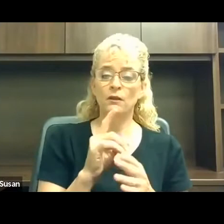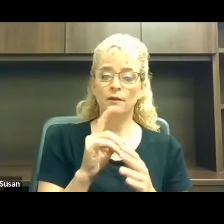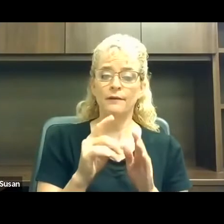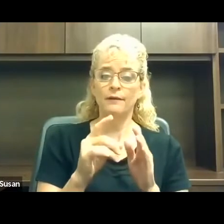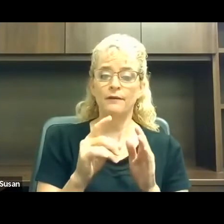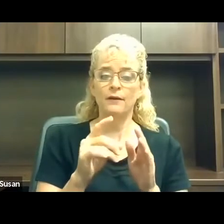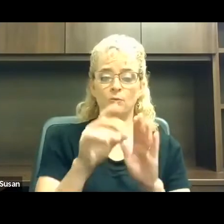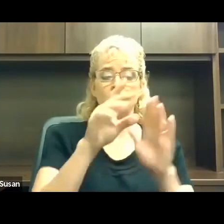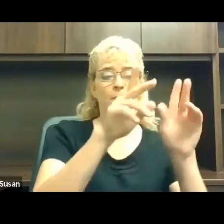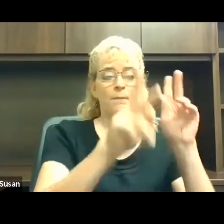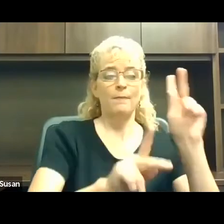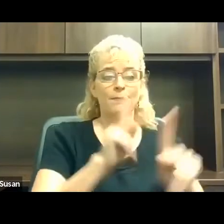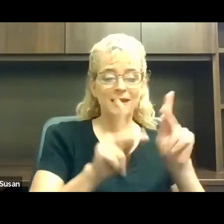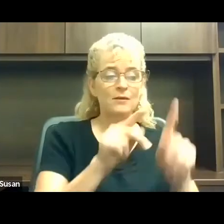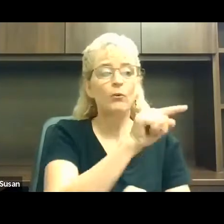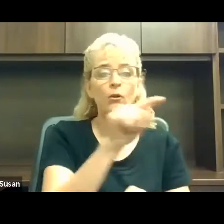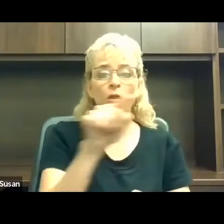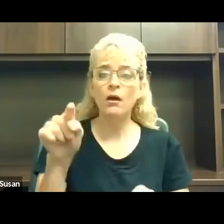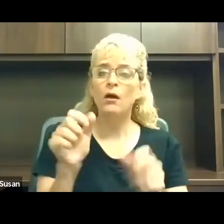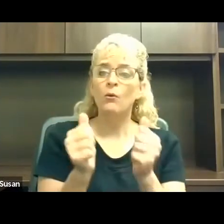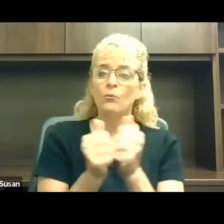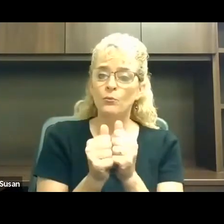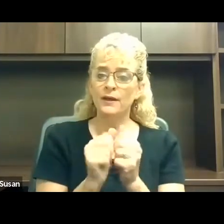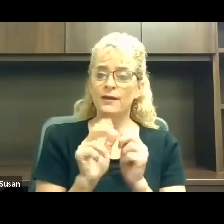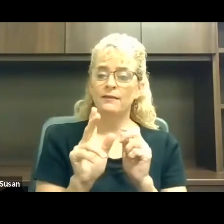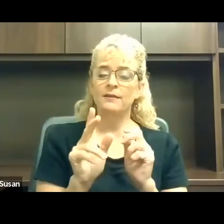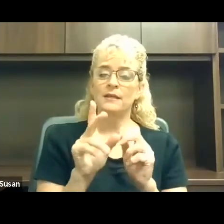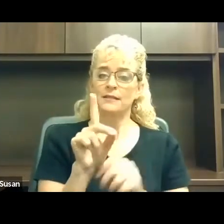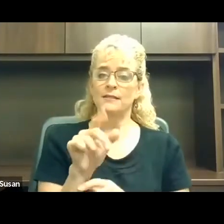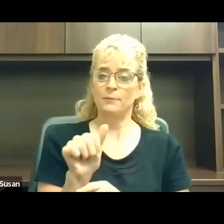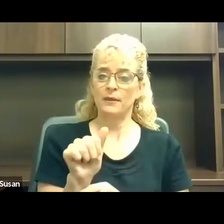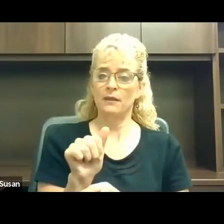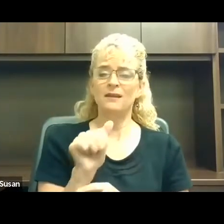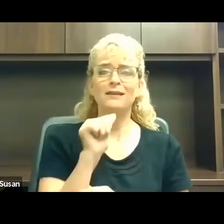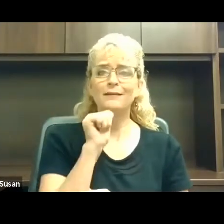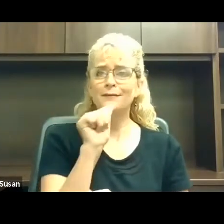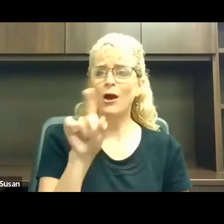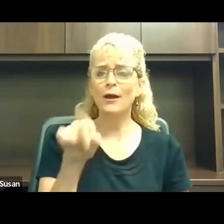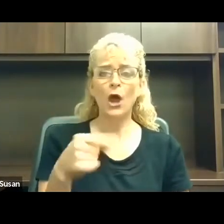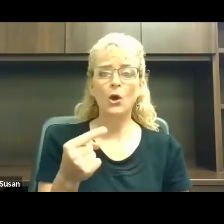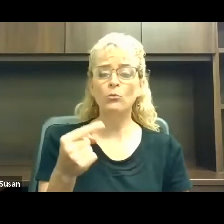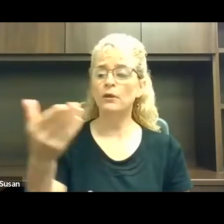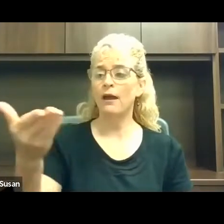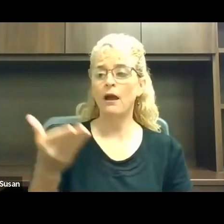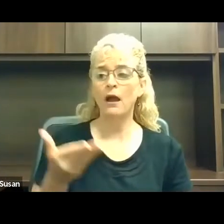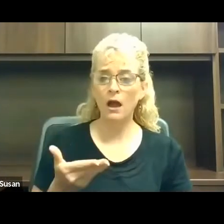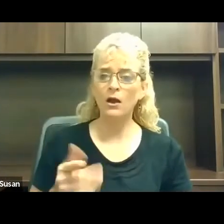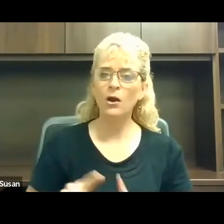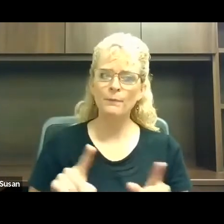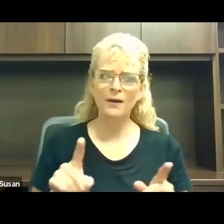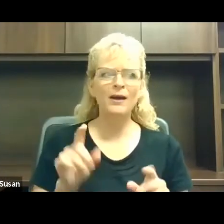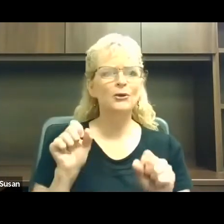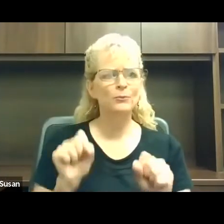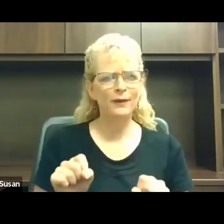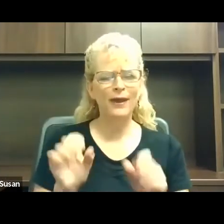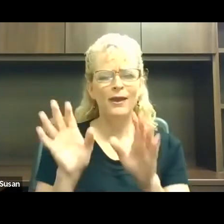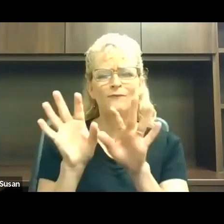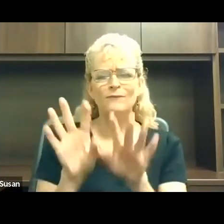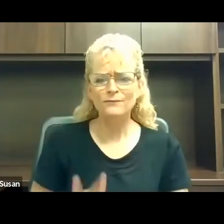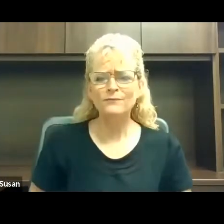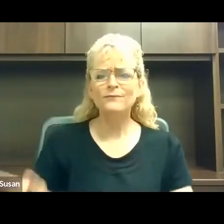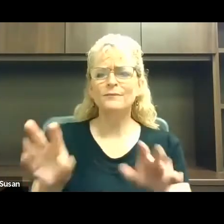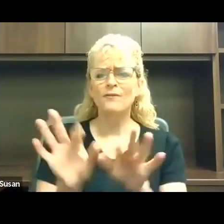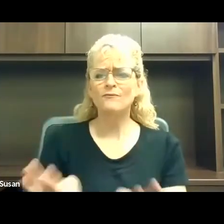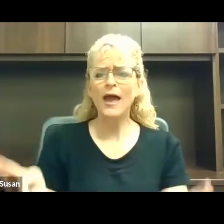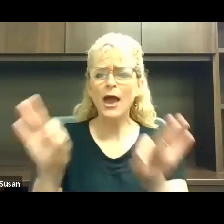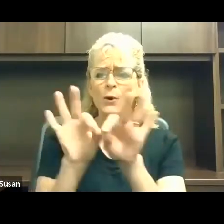are not just to be hired if they can do the job, but they can be valued. Valued not